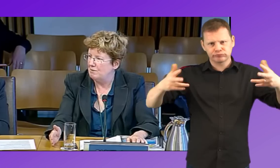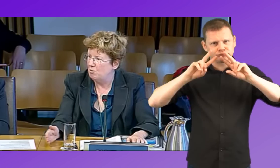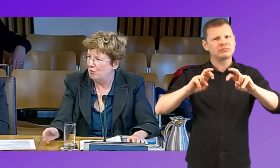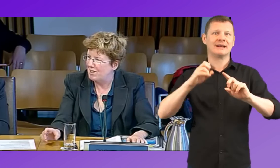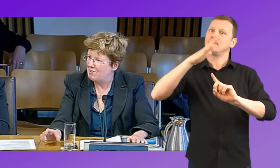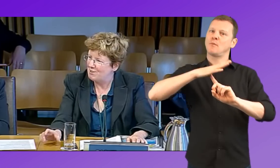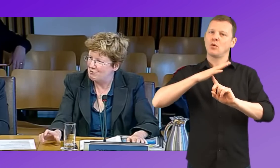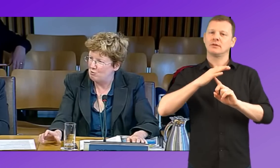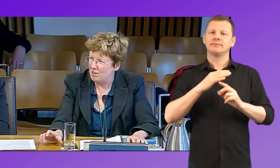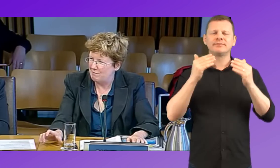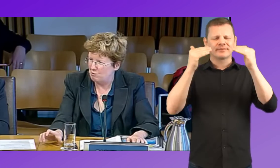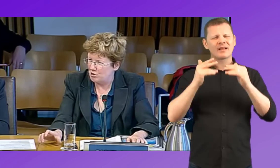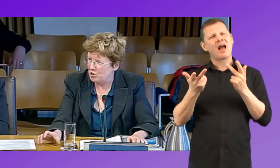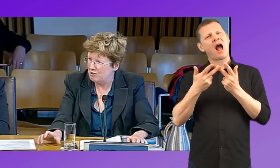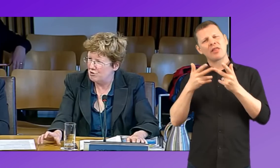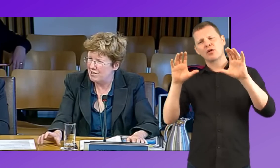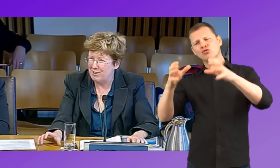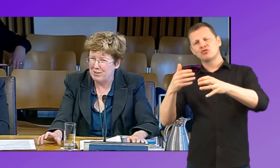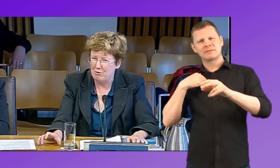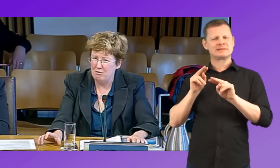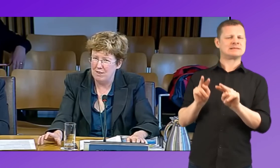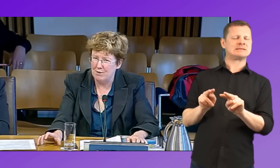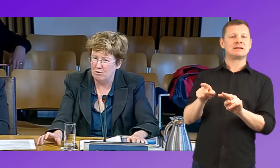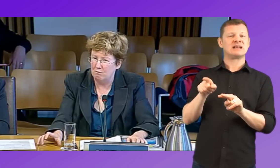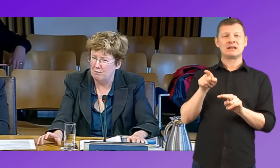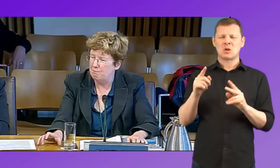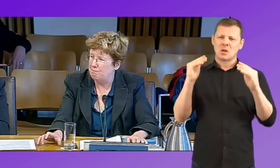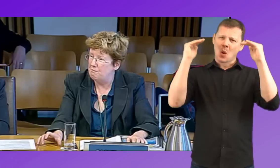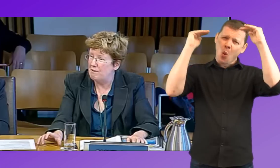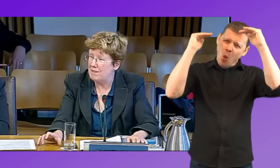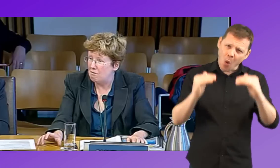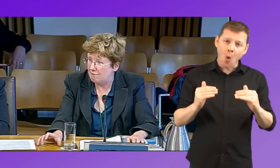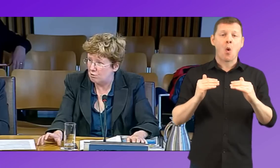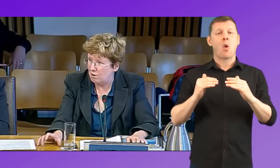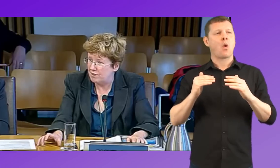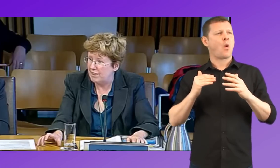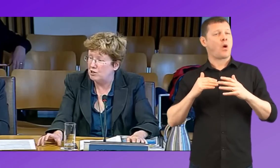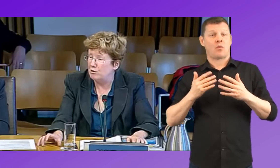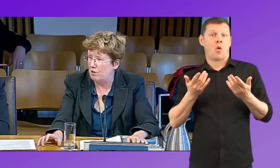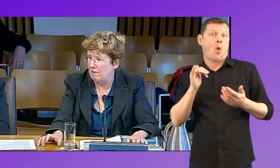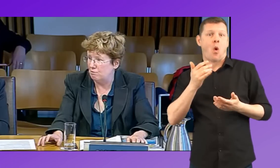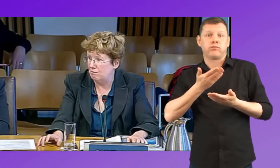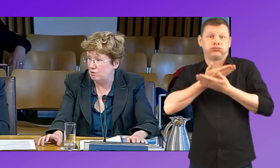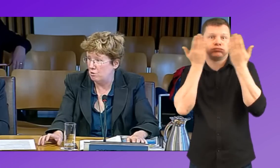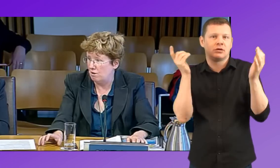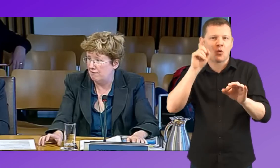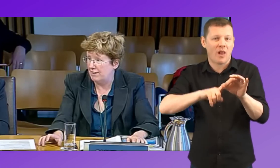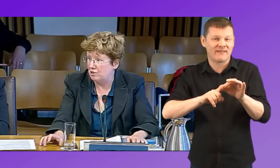very important. The other group that I would want to concentrate on is those who leave school with very low level qualifications or no level, no qualifications,